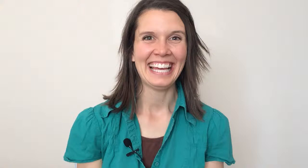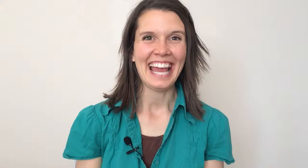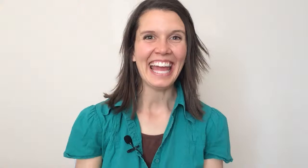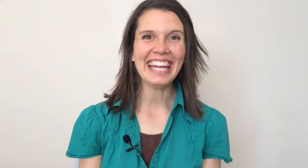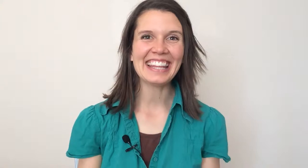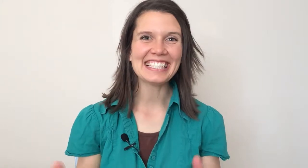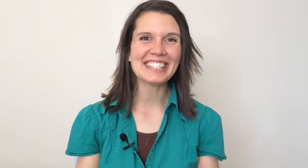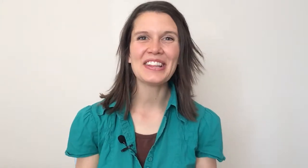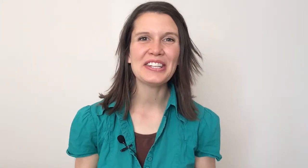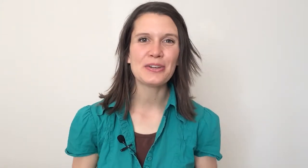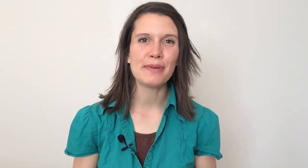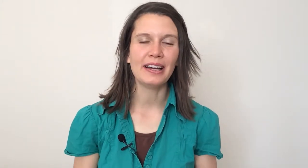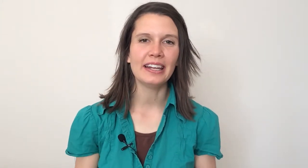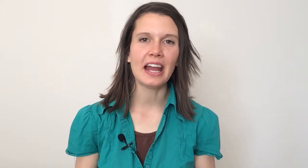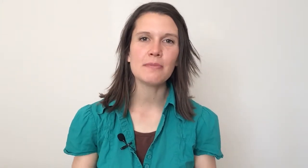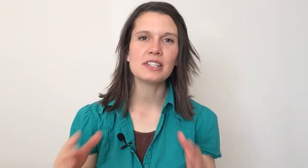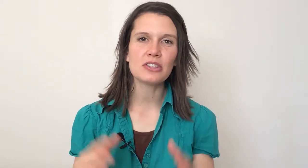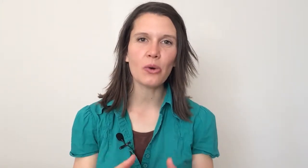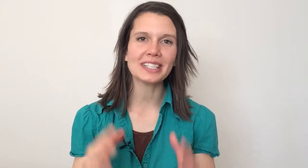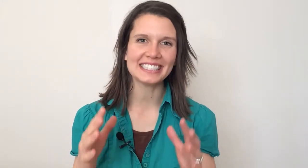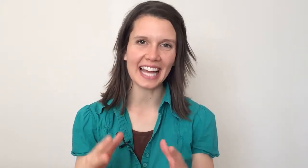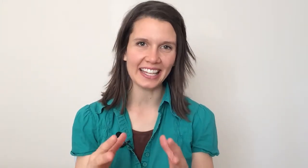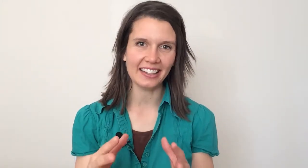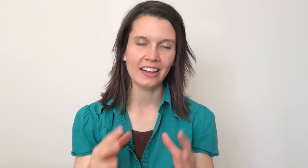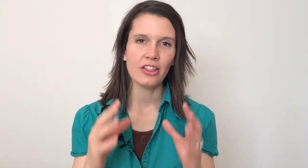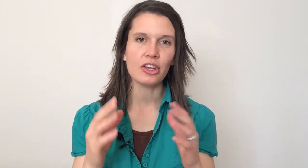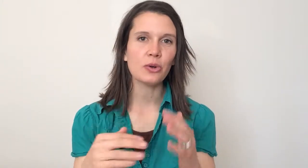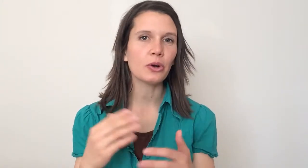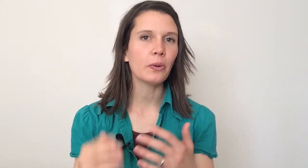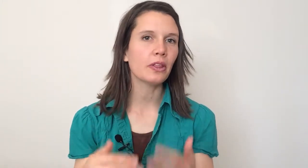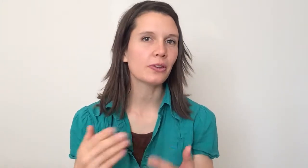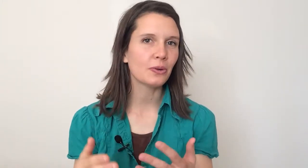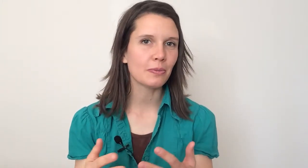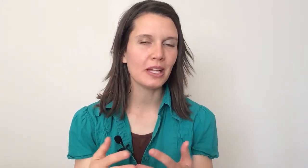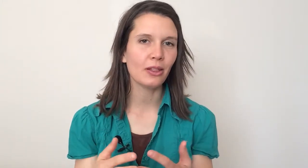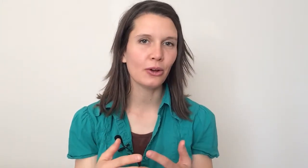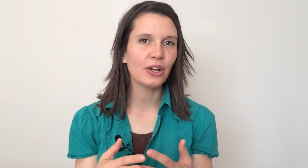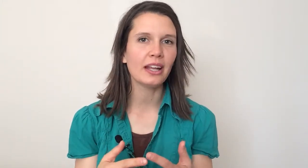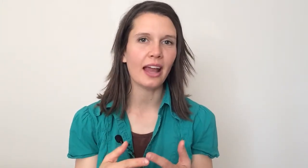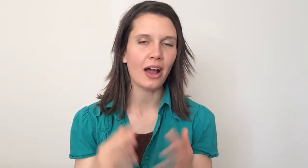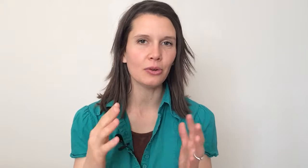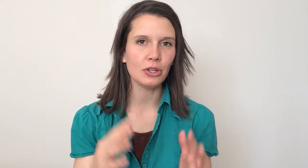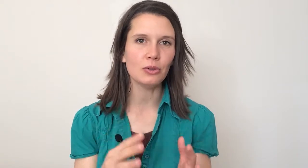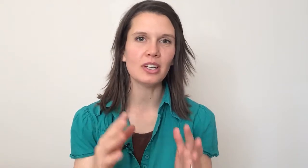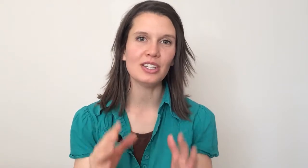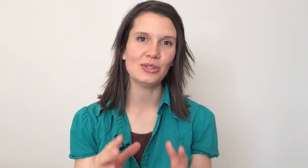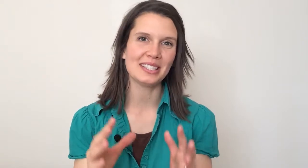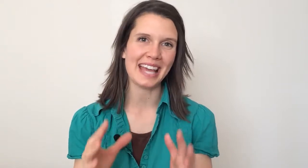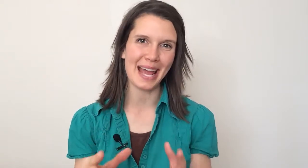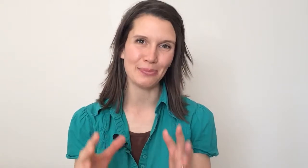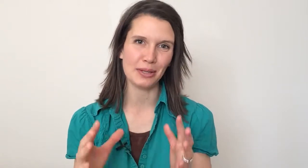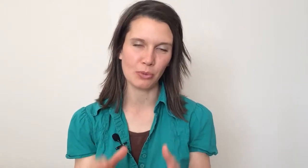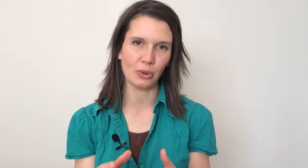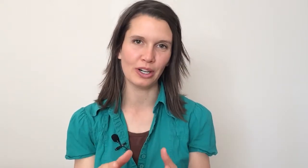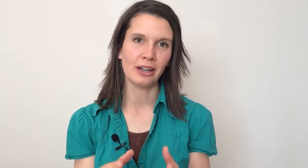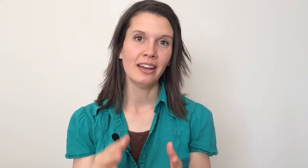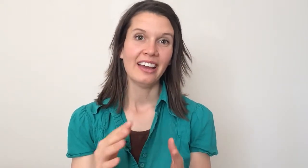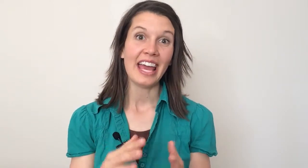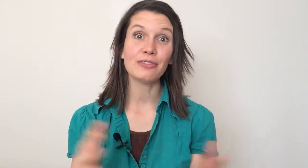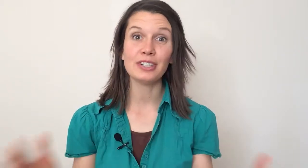Hey, this is Alisha Mon, and I'm so excited that you're going through with me learning how you can use tapping more every